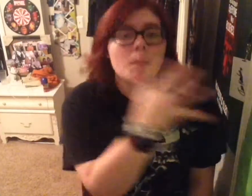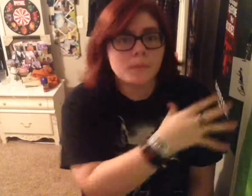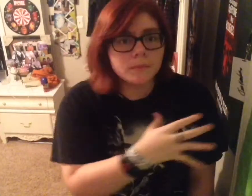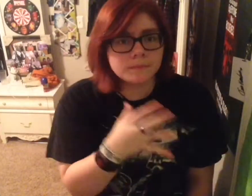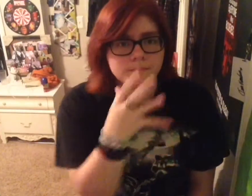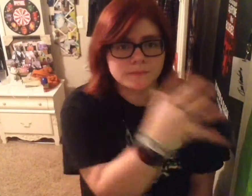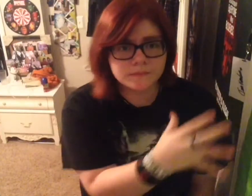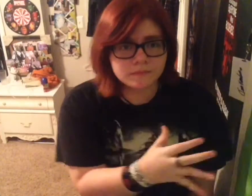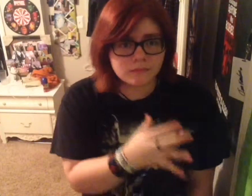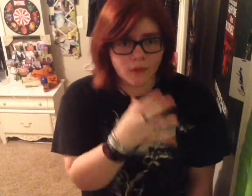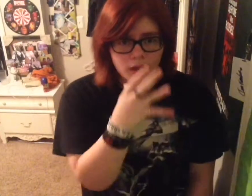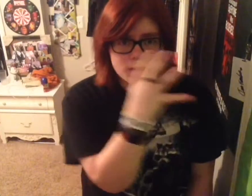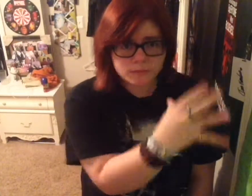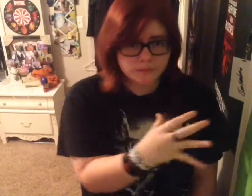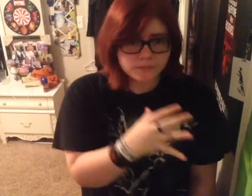Mama, we're all